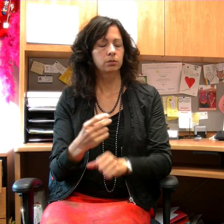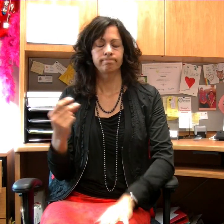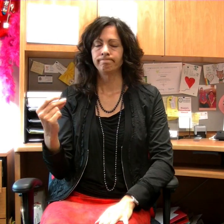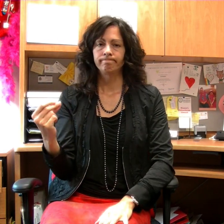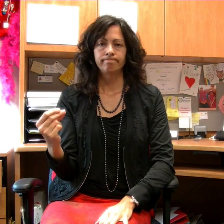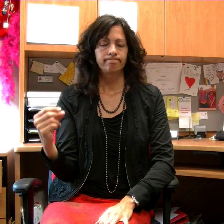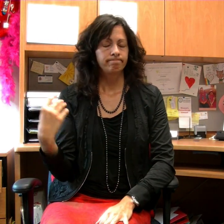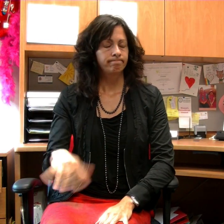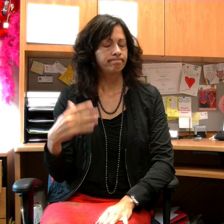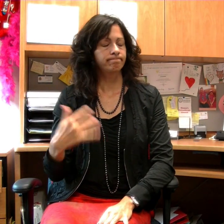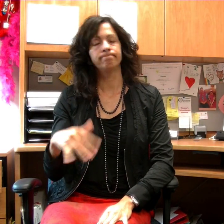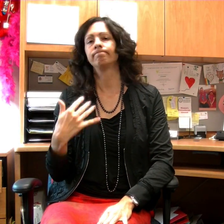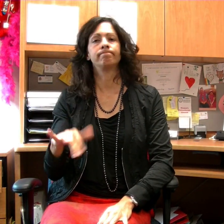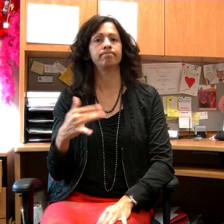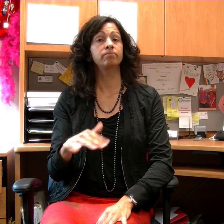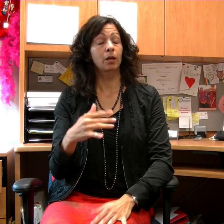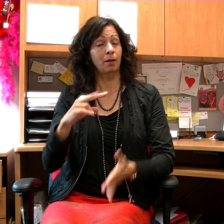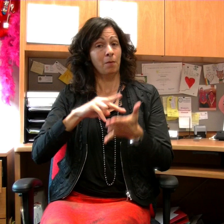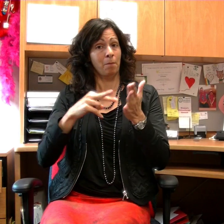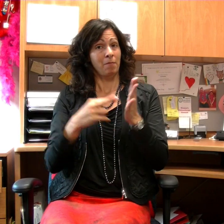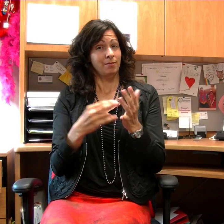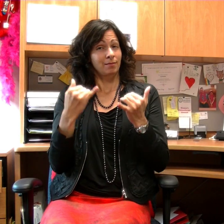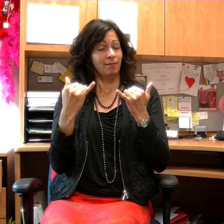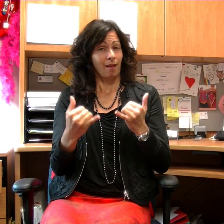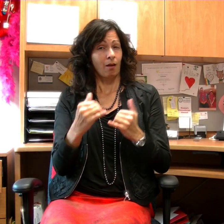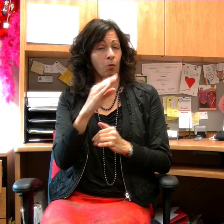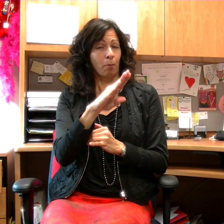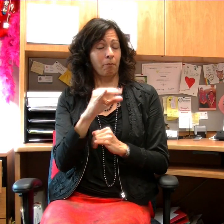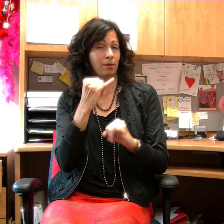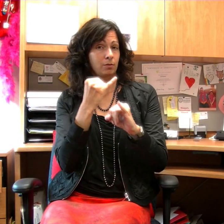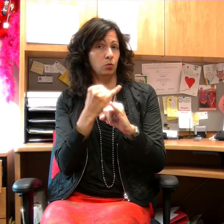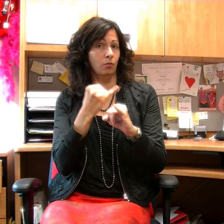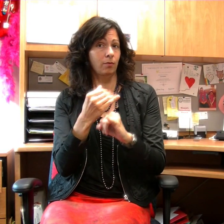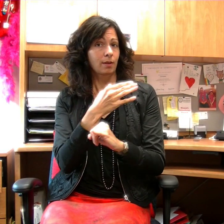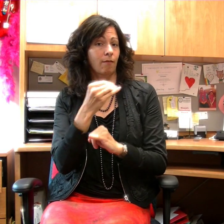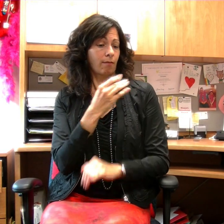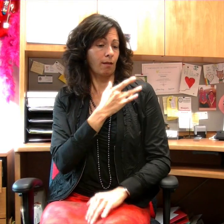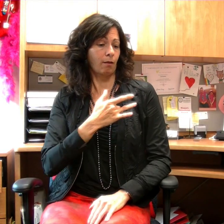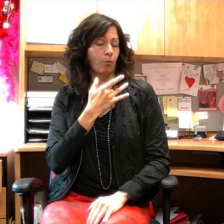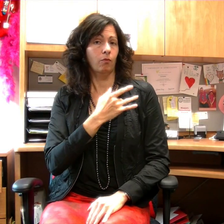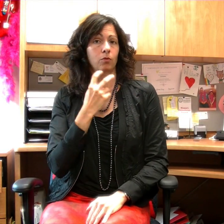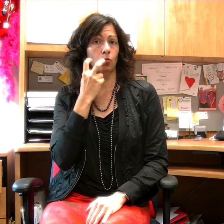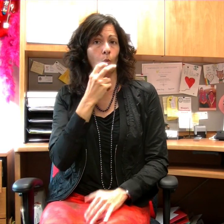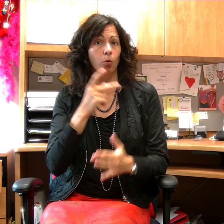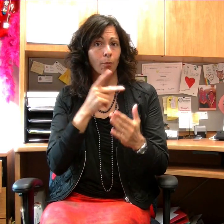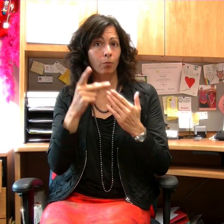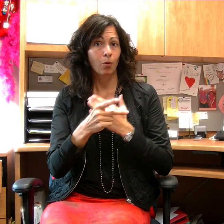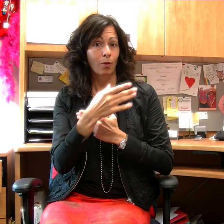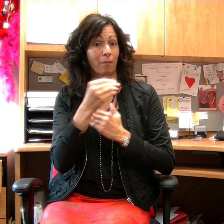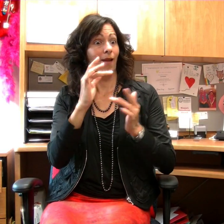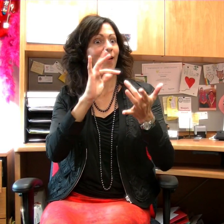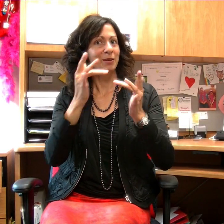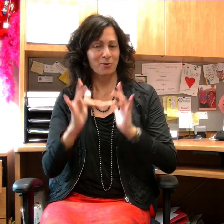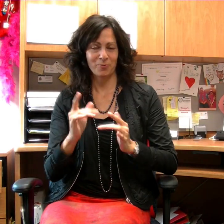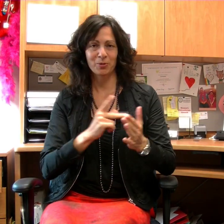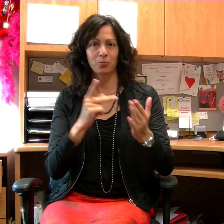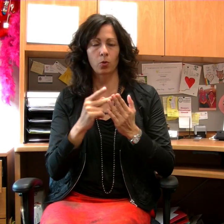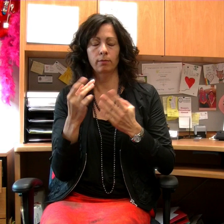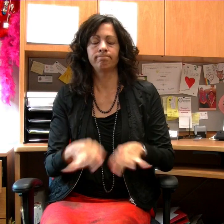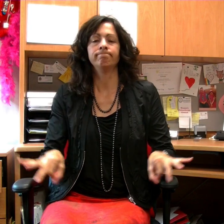We've still had Mountain Secondary School in Langley, which is a high school program, a provincial resource program for deaf and hard of hearing students, and this